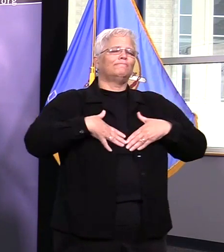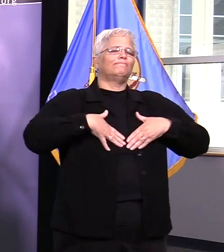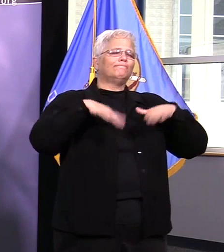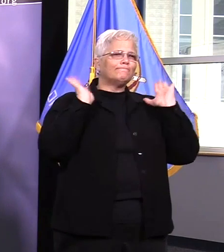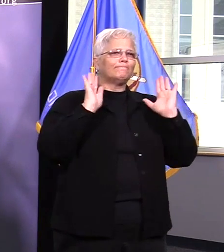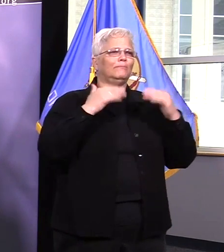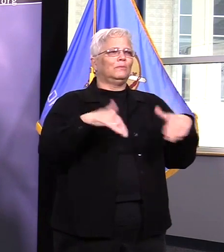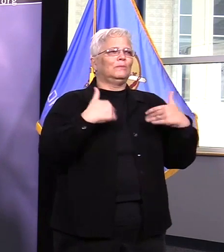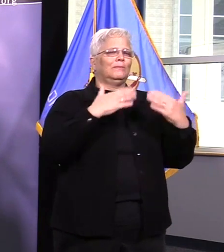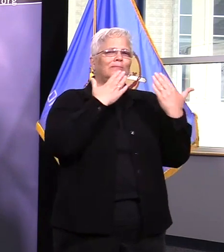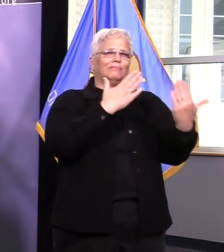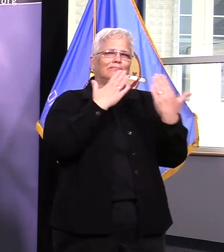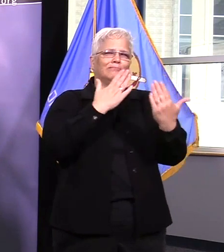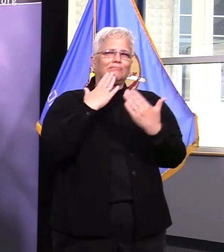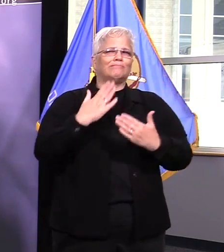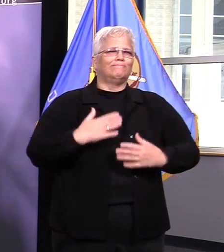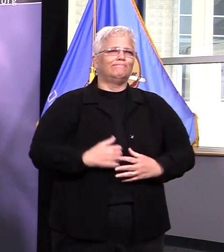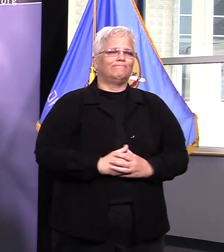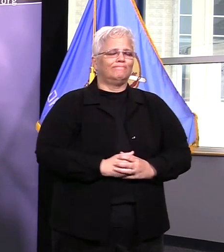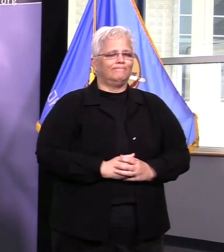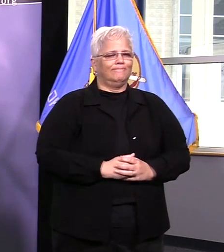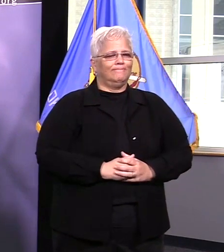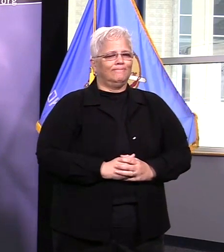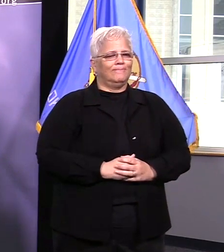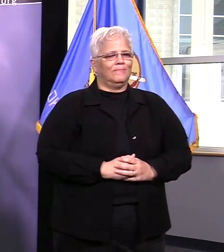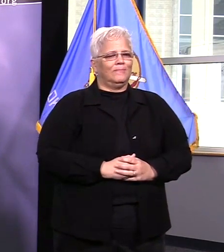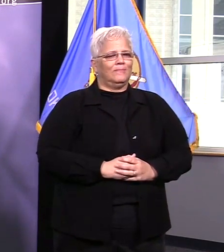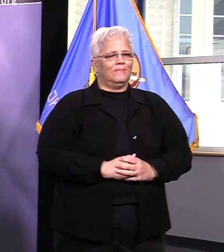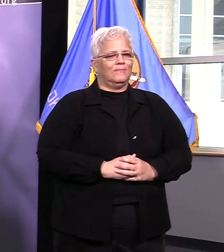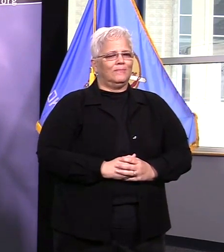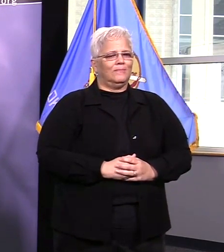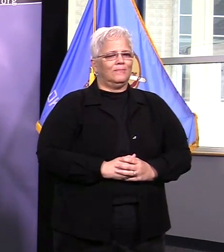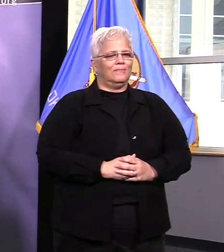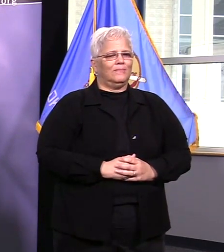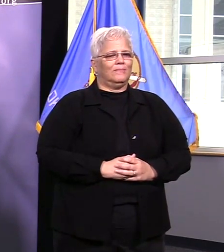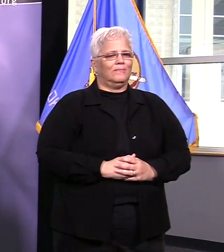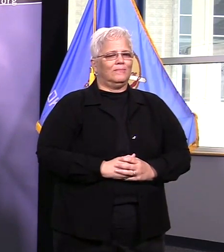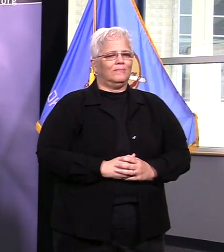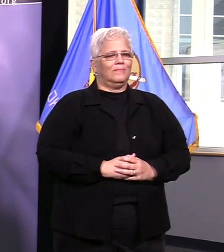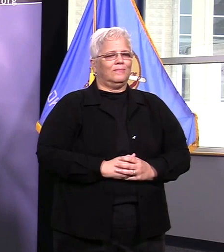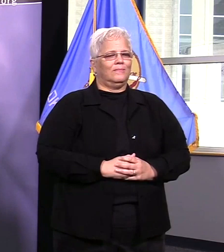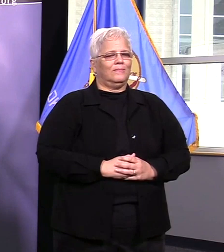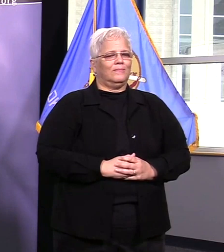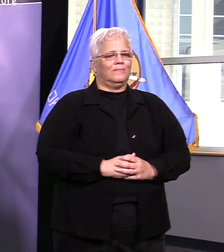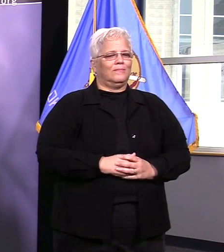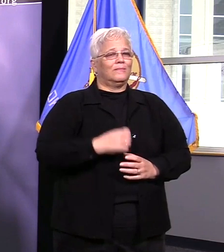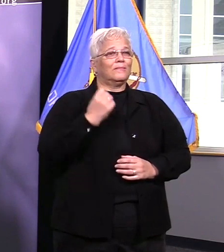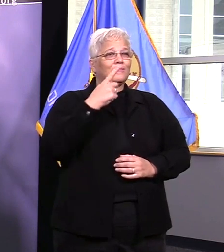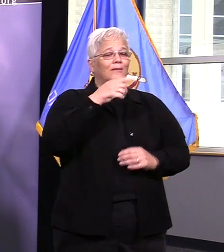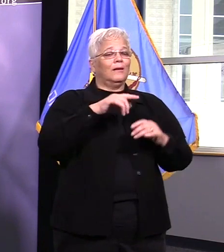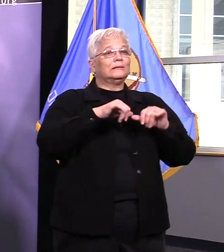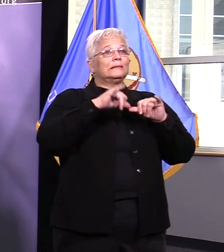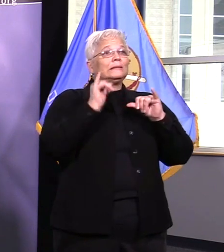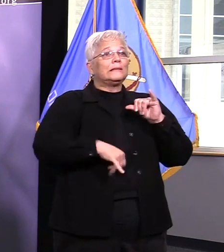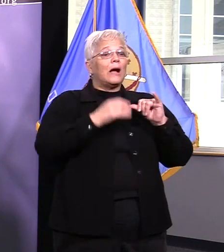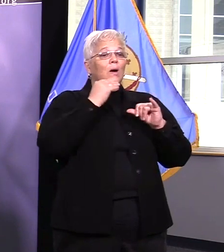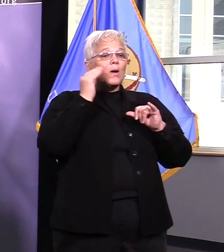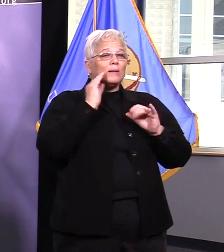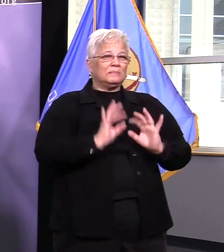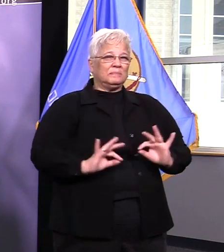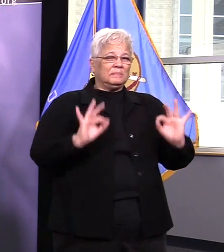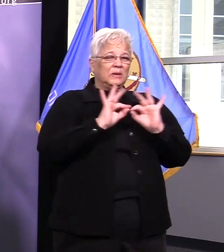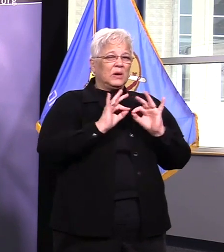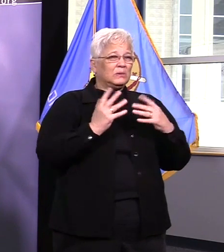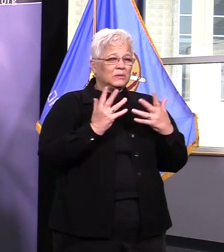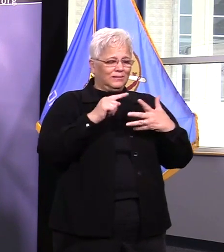out of their homes to do getting food taking care of their health going to a job at an essential workplace as defined